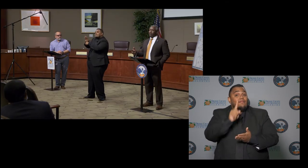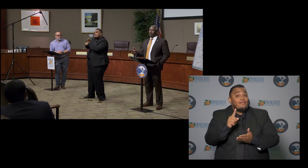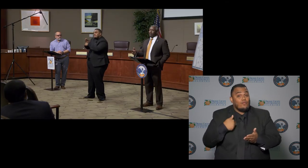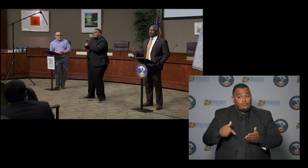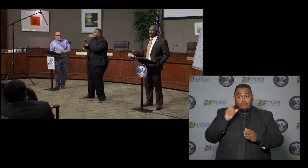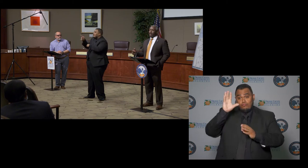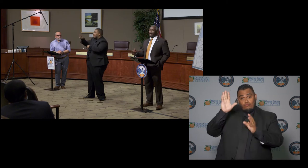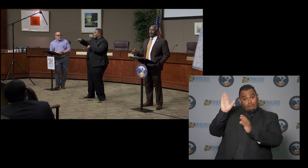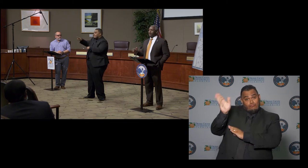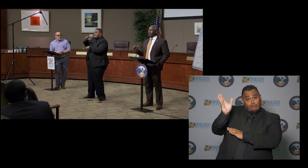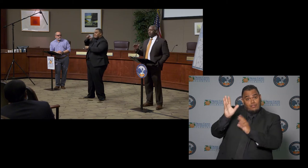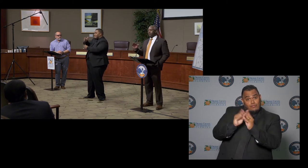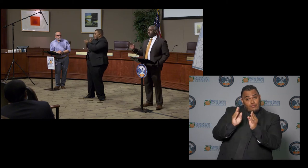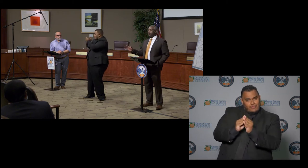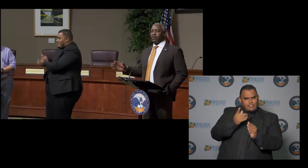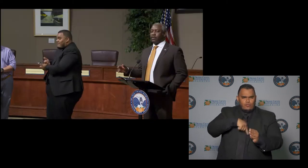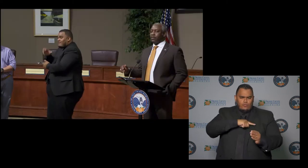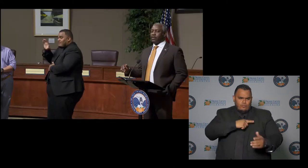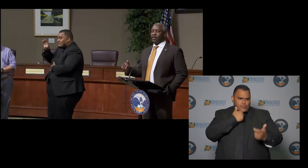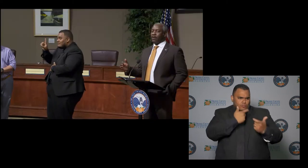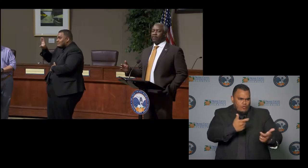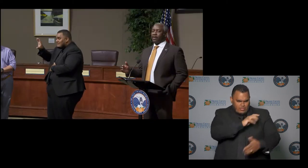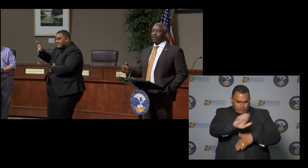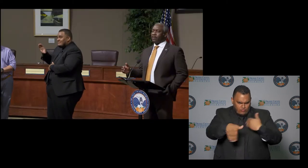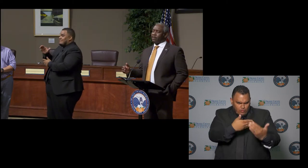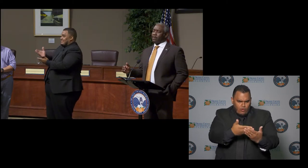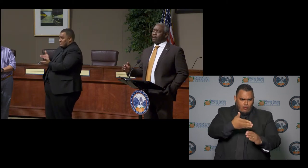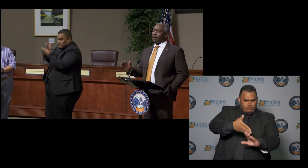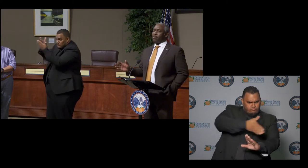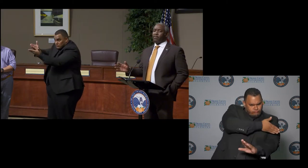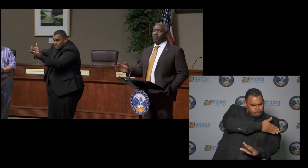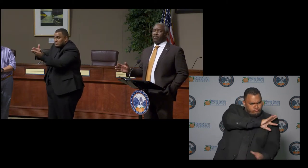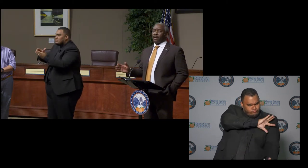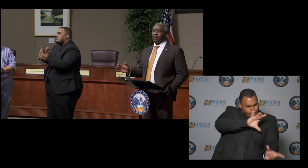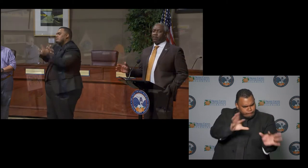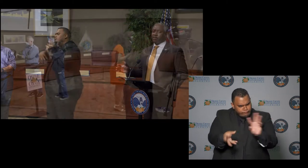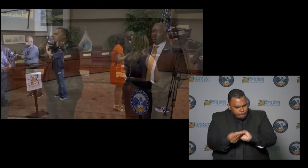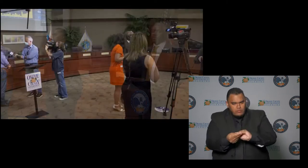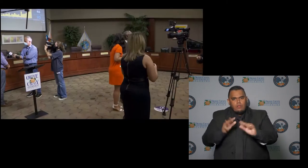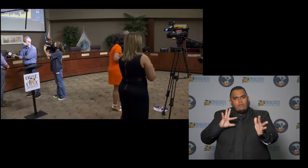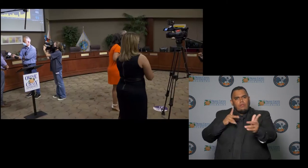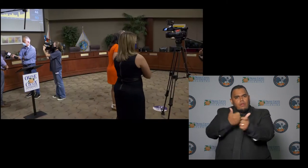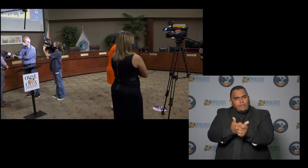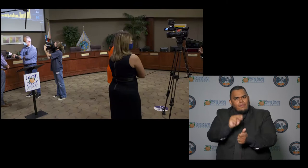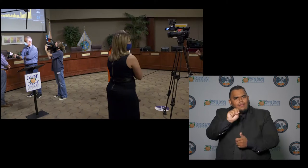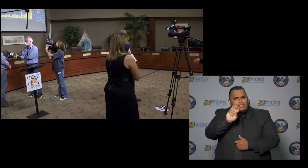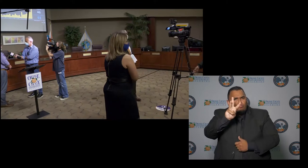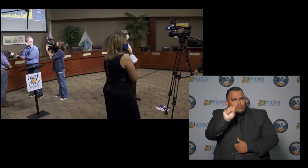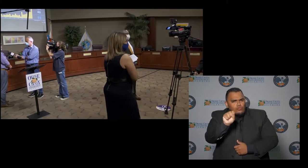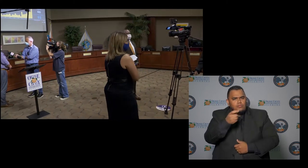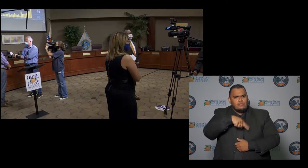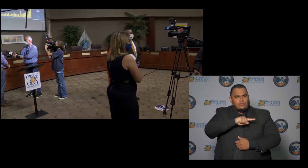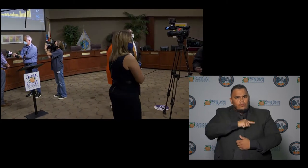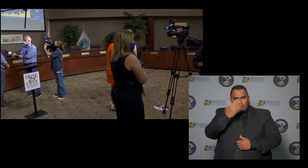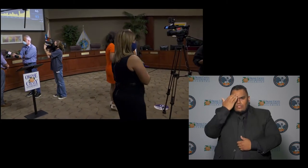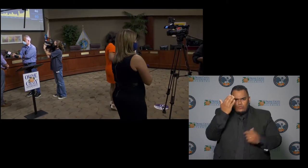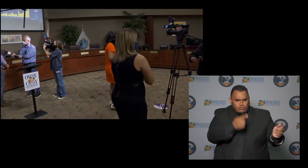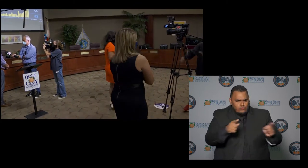watch all prior press conferences right we have to make sure that we're completely up-to-date on the news and that we know exactly what's going on out in the community